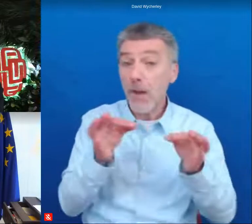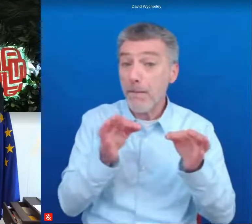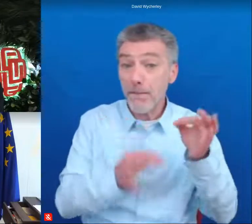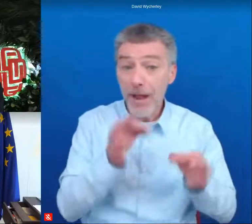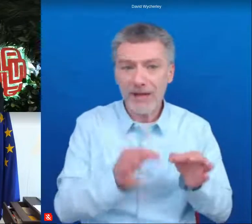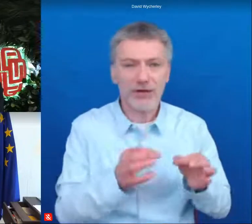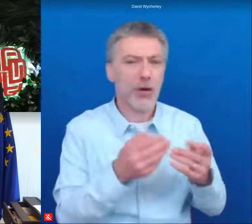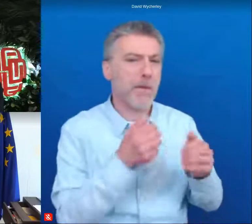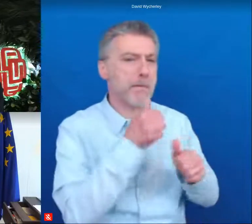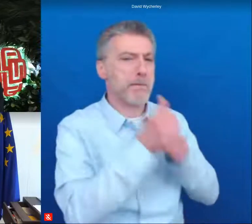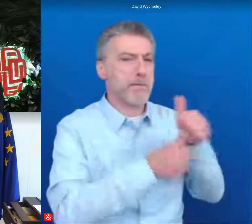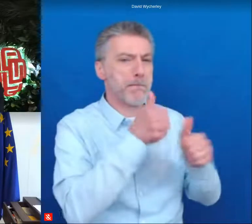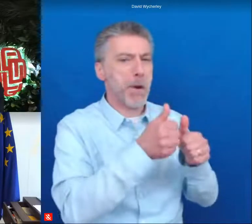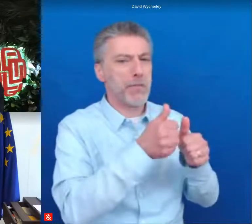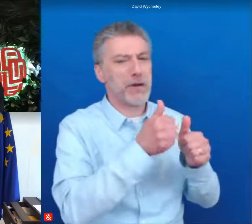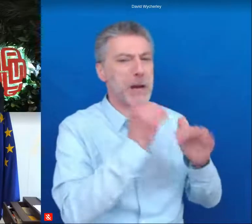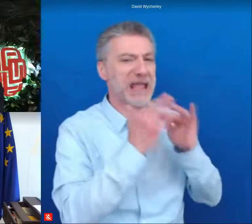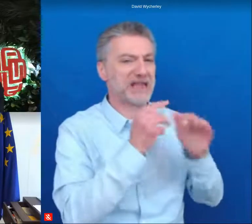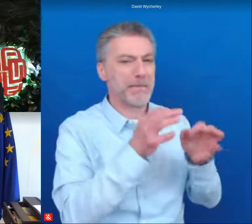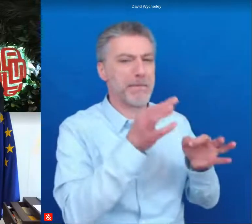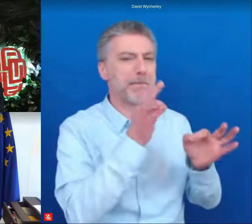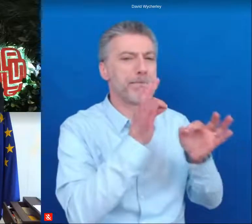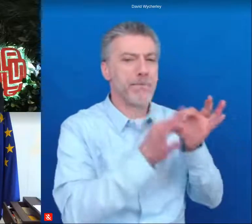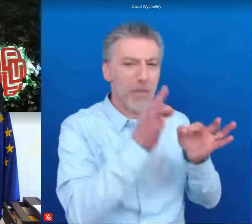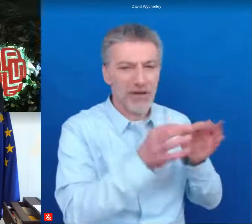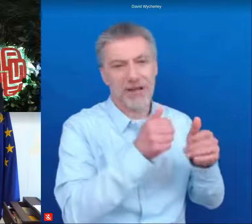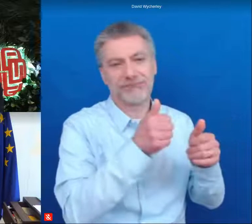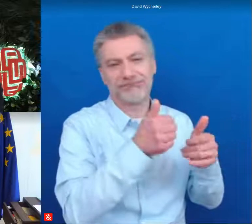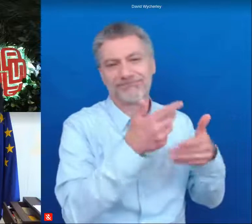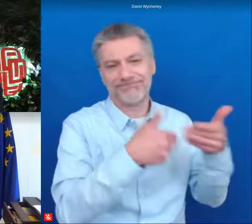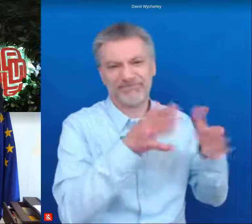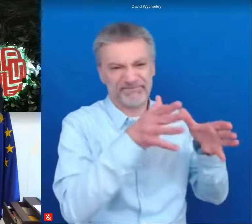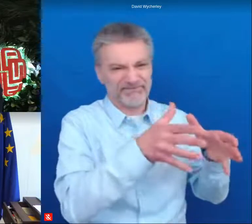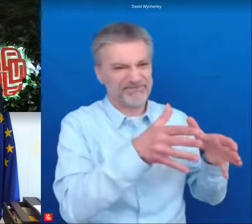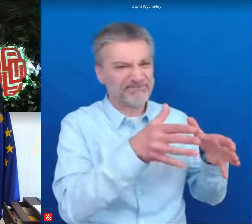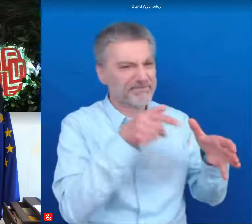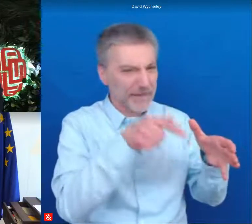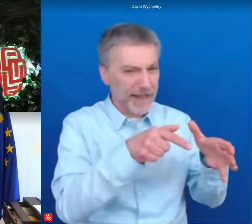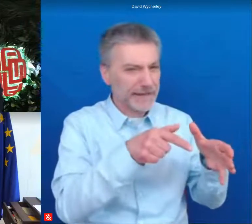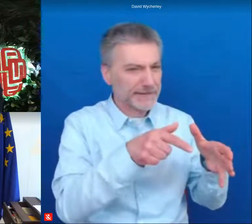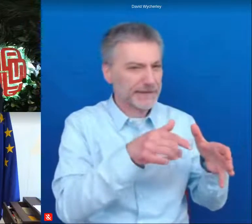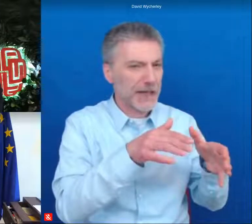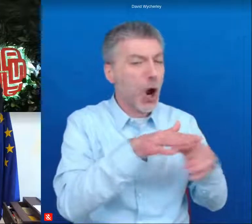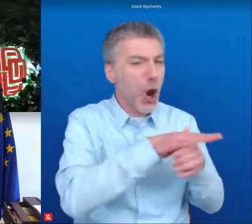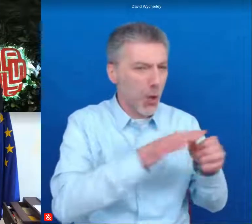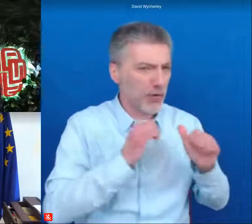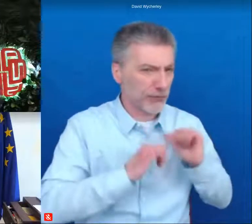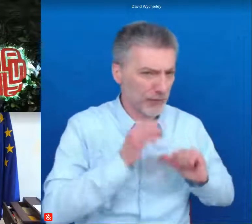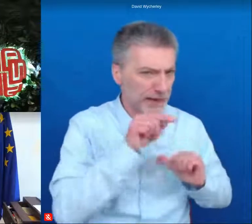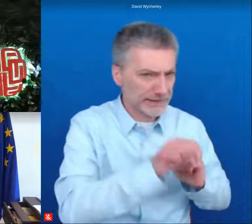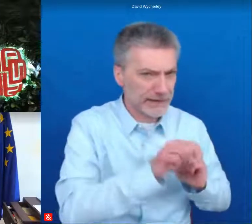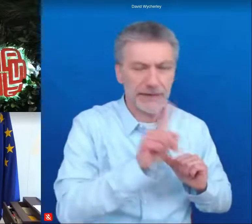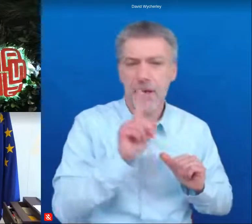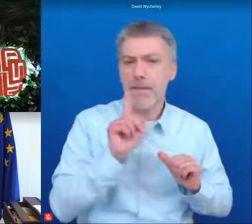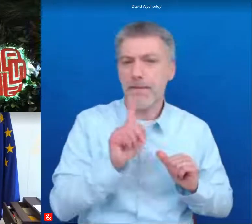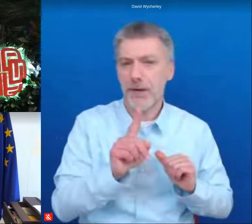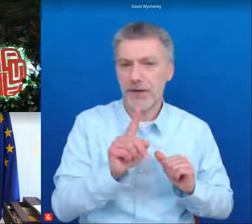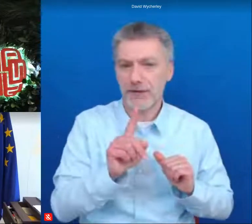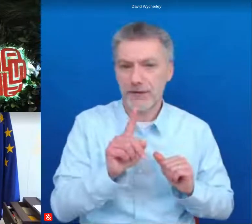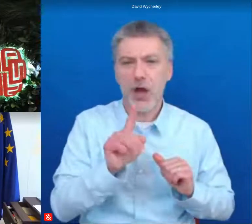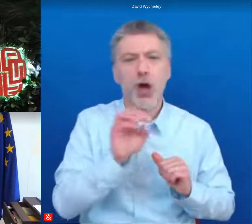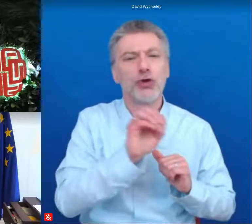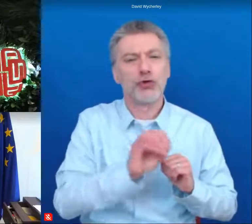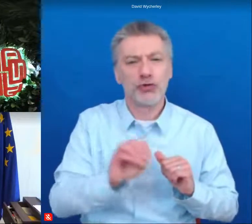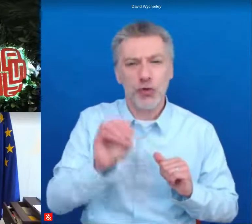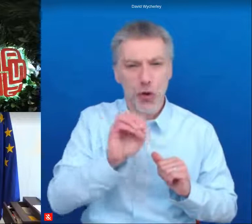has a strong regional and local dimension regional and local pride is real and a good thing as europeans